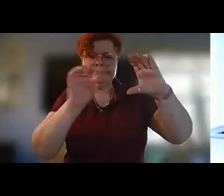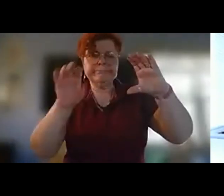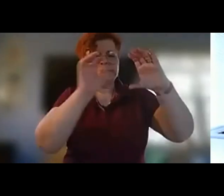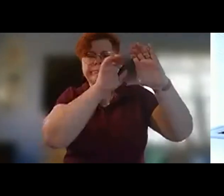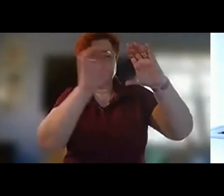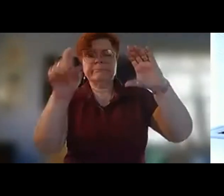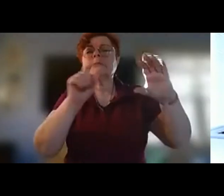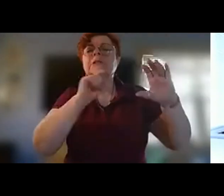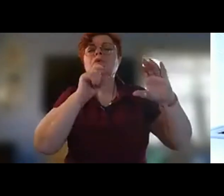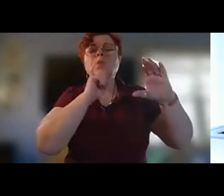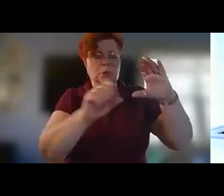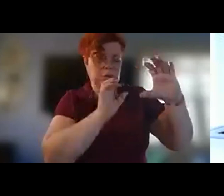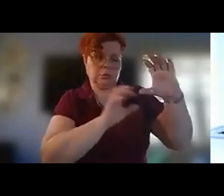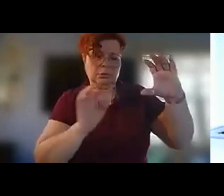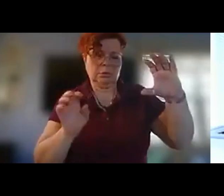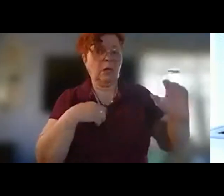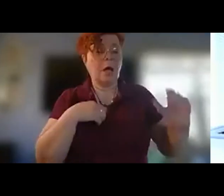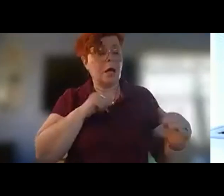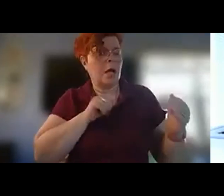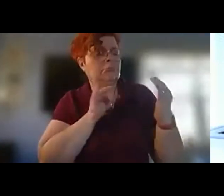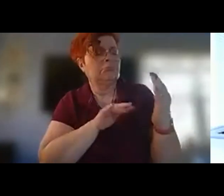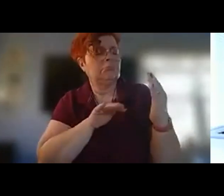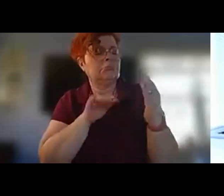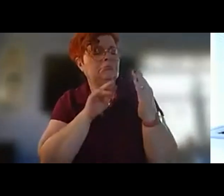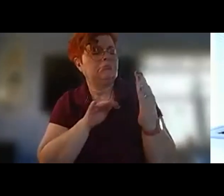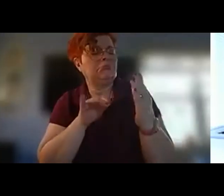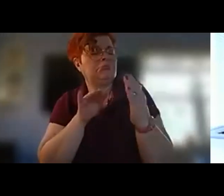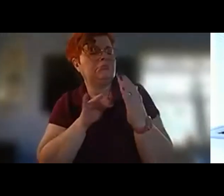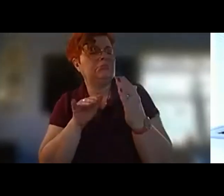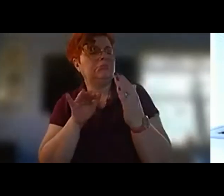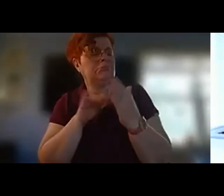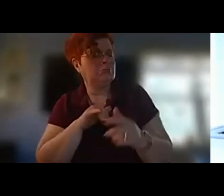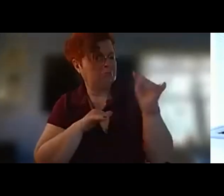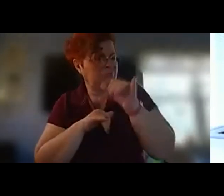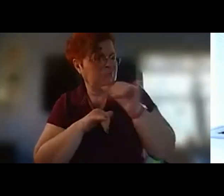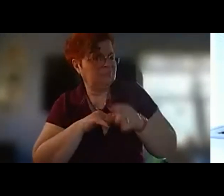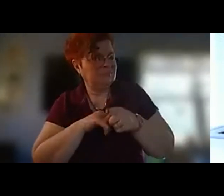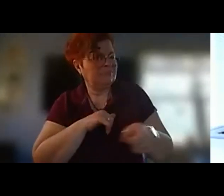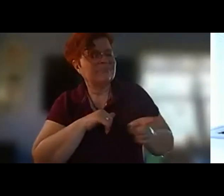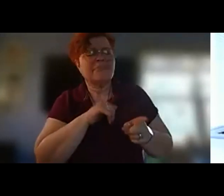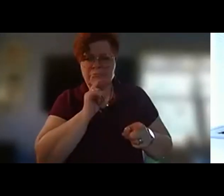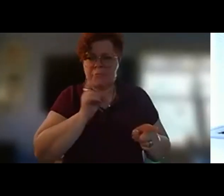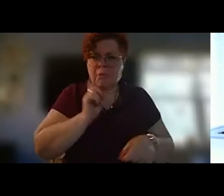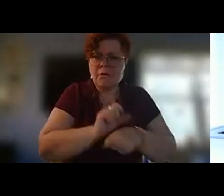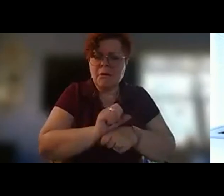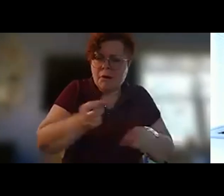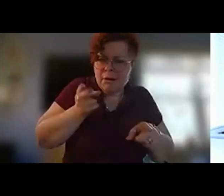and i looked at them all and i said to myself these are a history of our